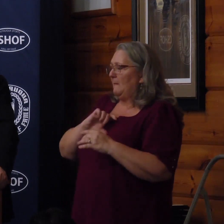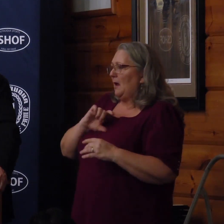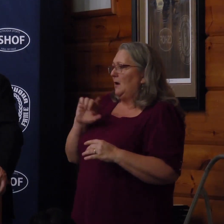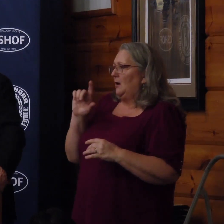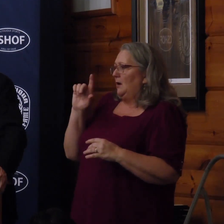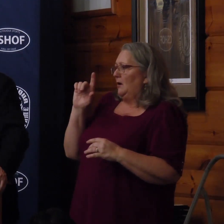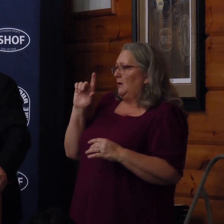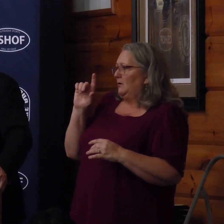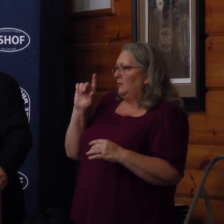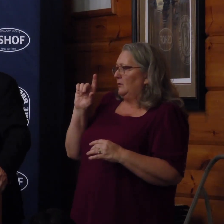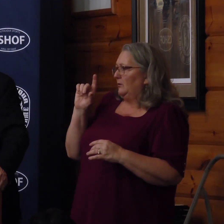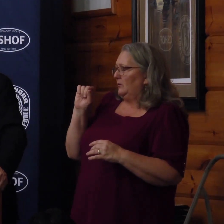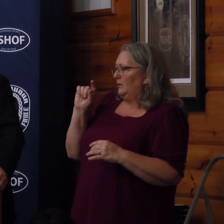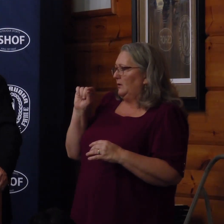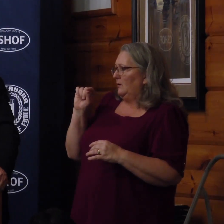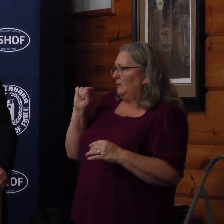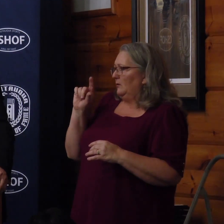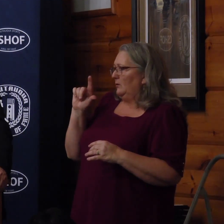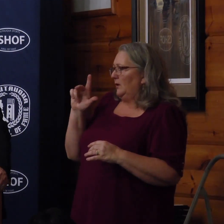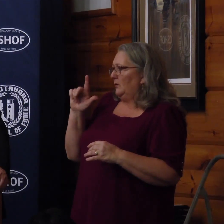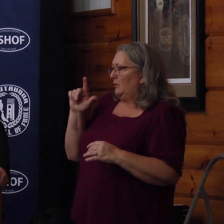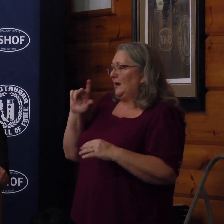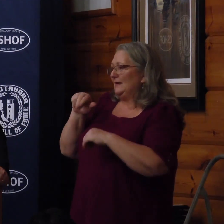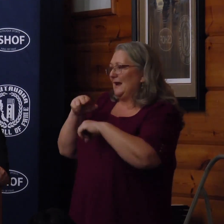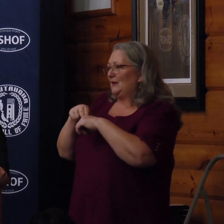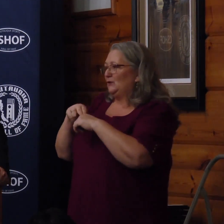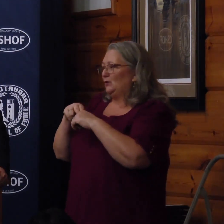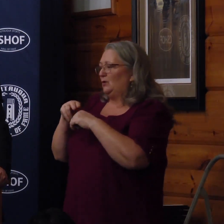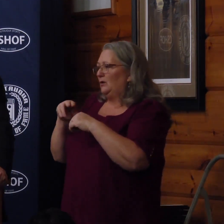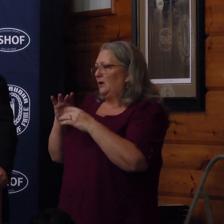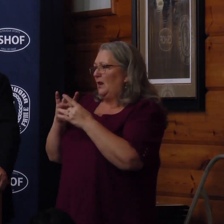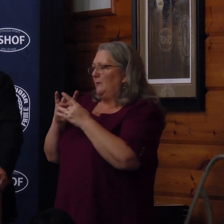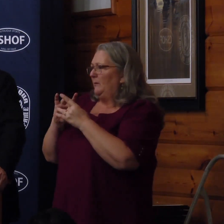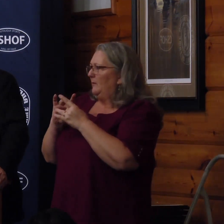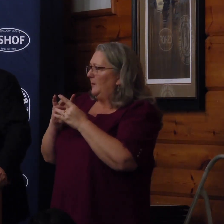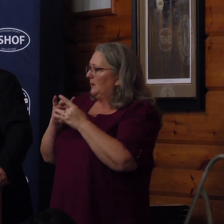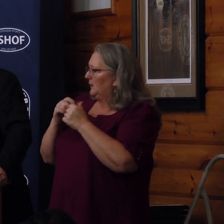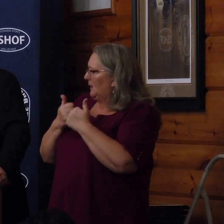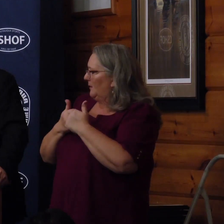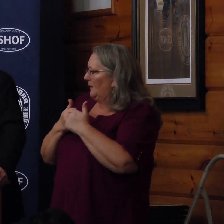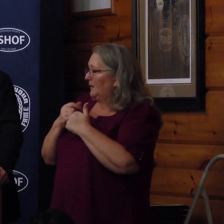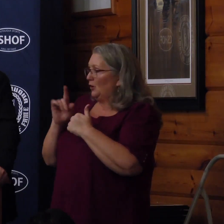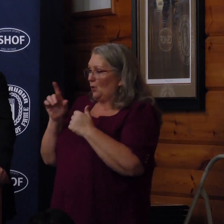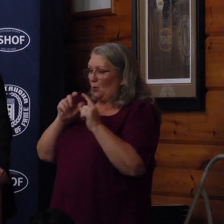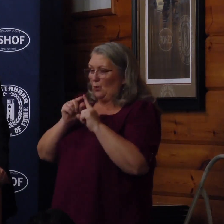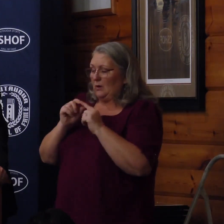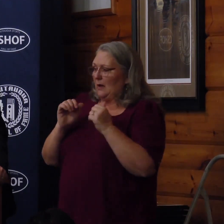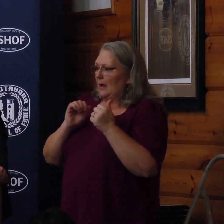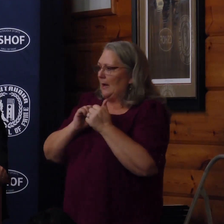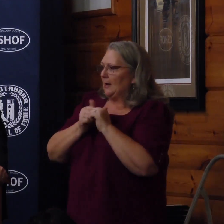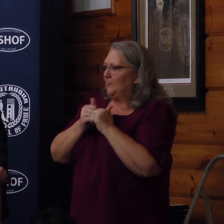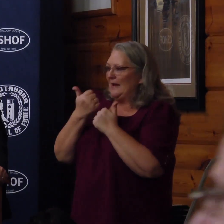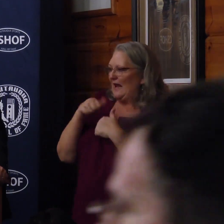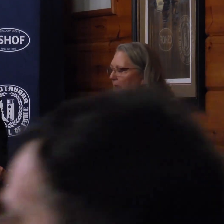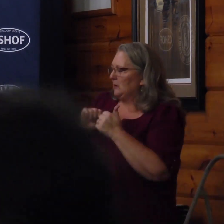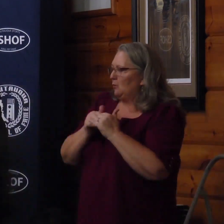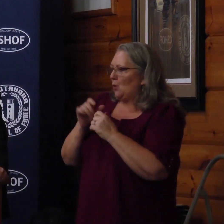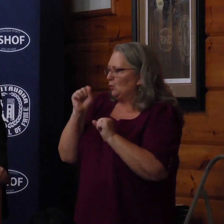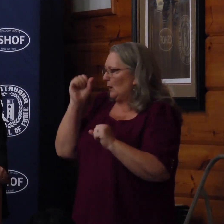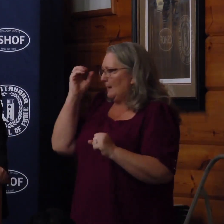National Senior Olympic Games. In Cheryl's words, compete in any sport you can imagine,